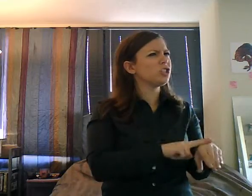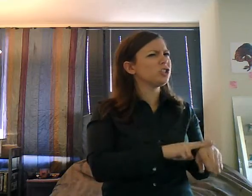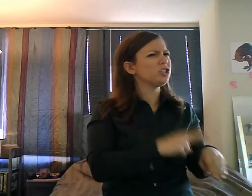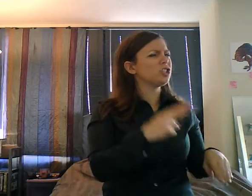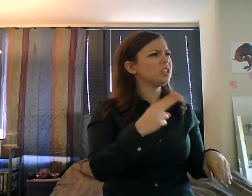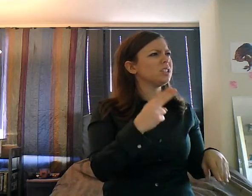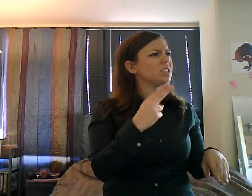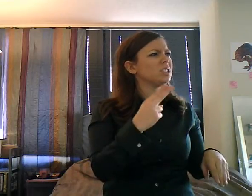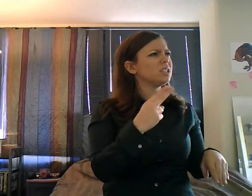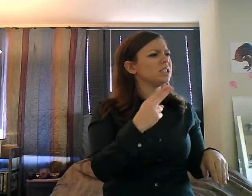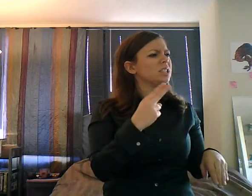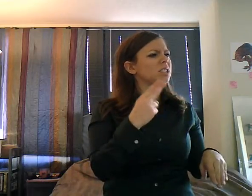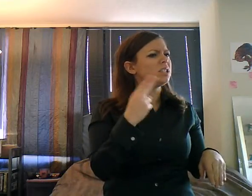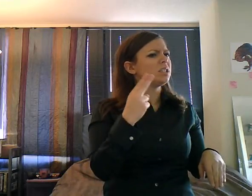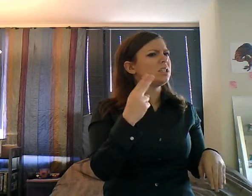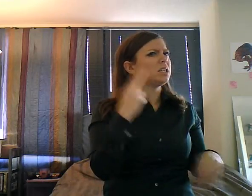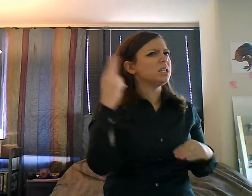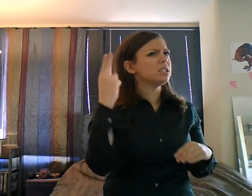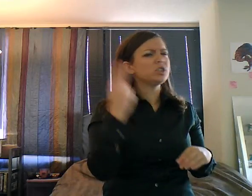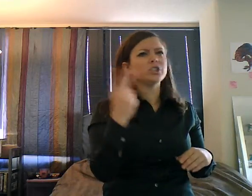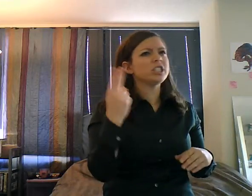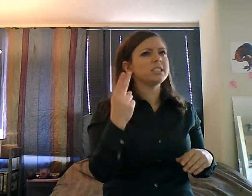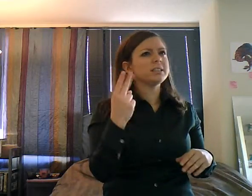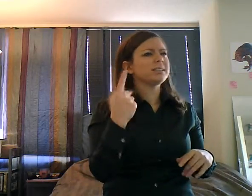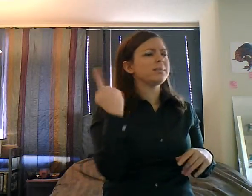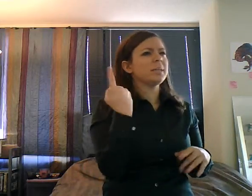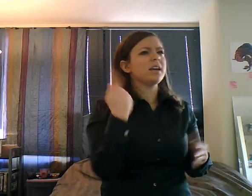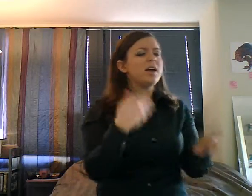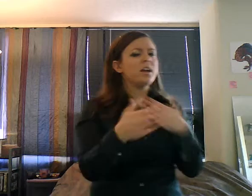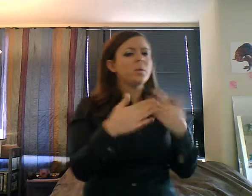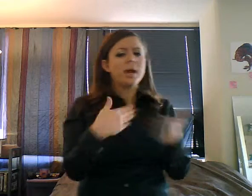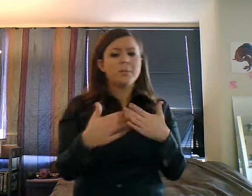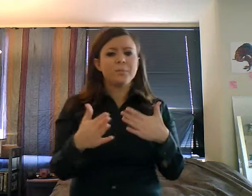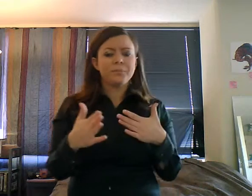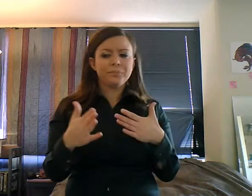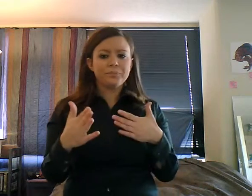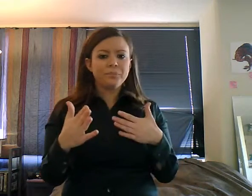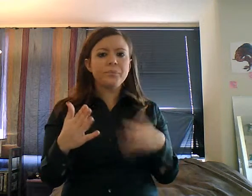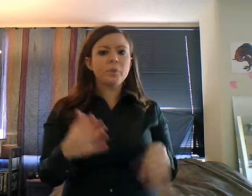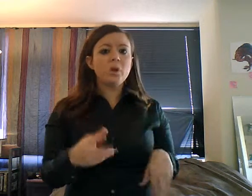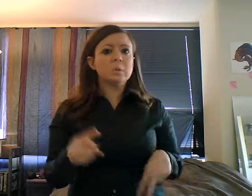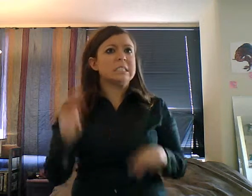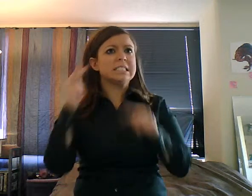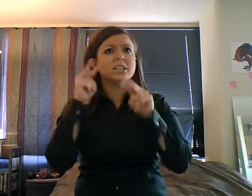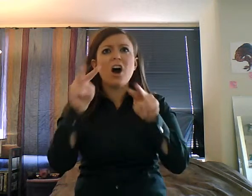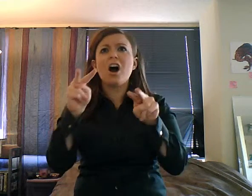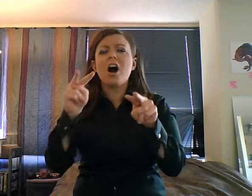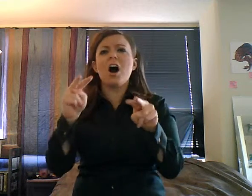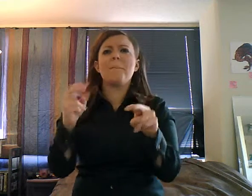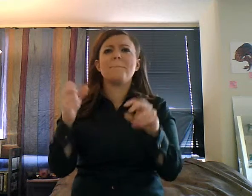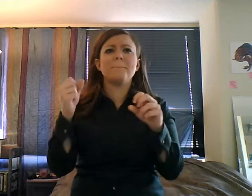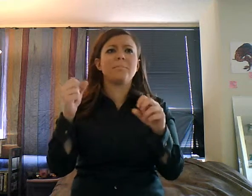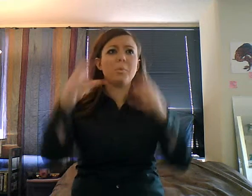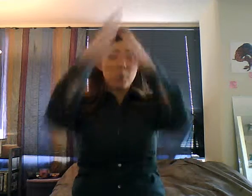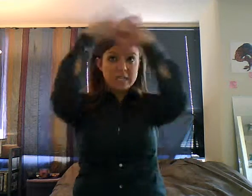or something. And we got to see the, um, all this Lincoln stuff, like his famous top hat and his clothing,